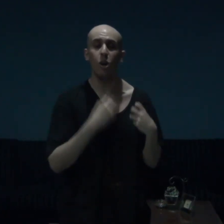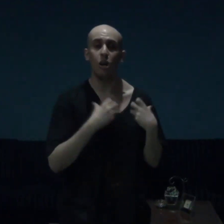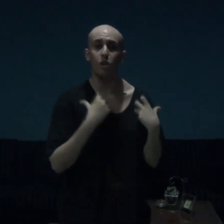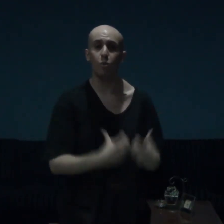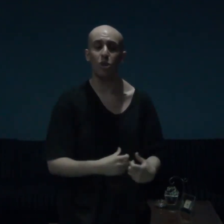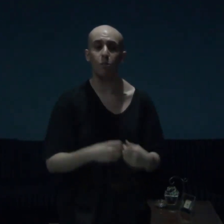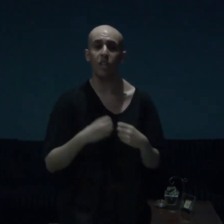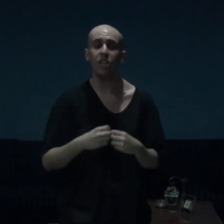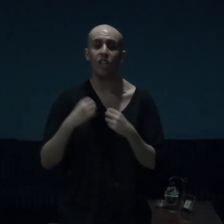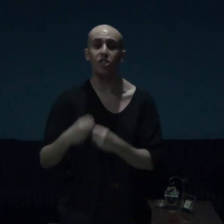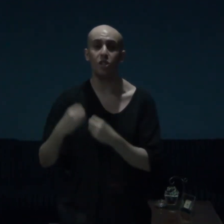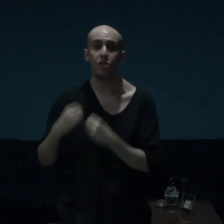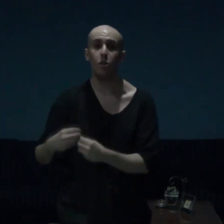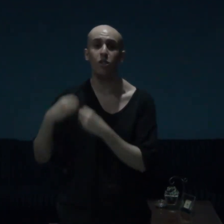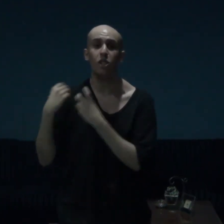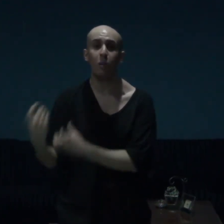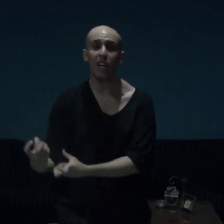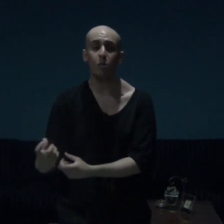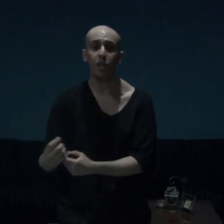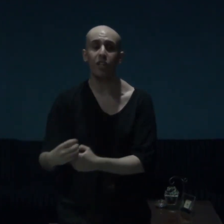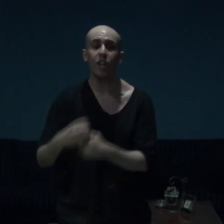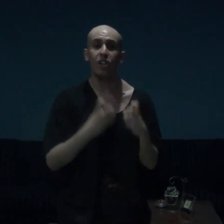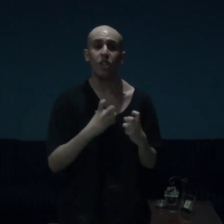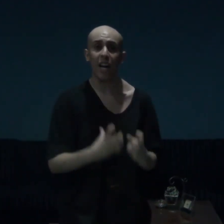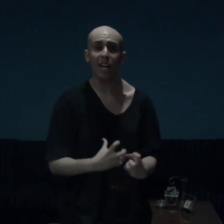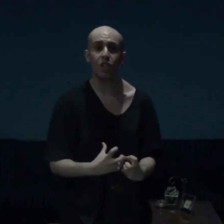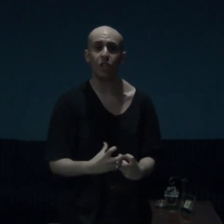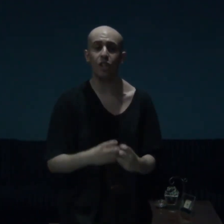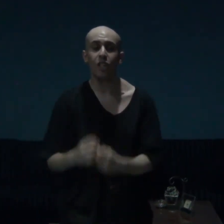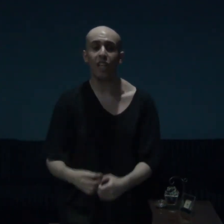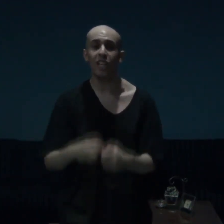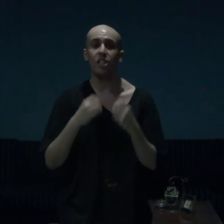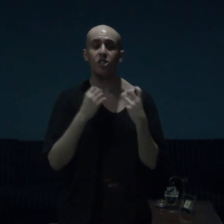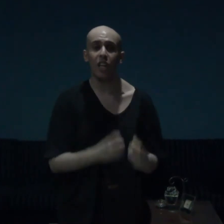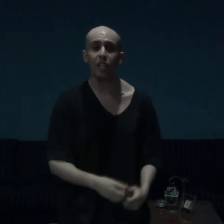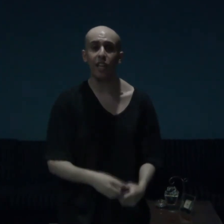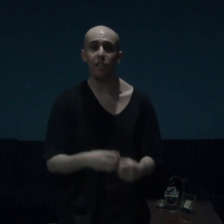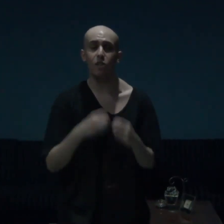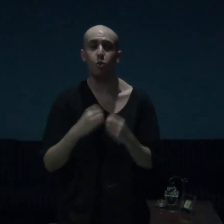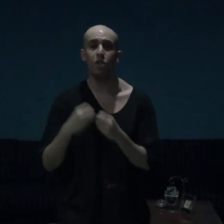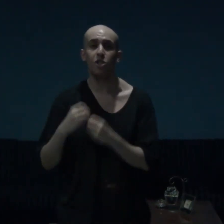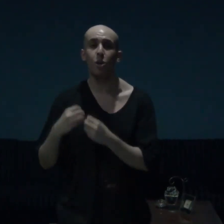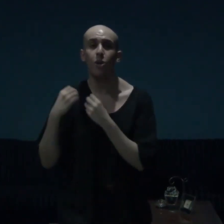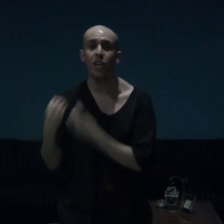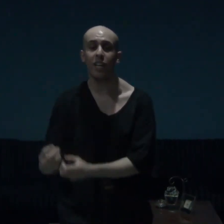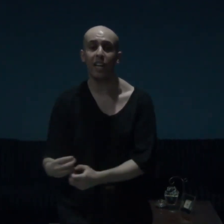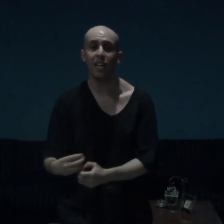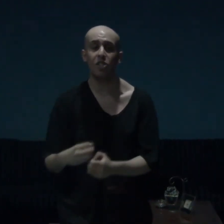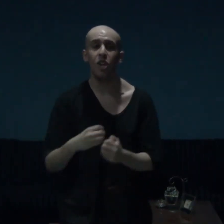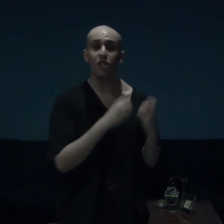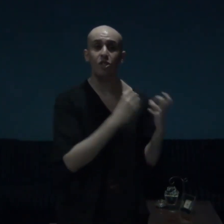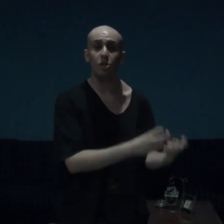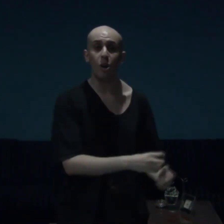heartwarming, and just so inspiring, and the action, guys and gals, was so kickass, and so